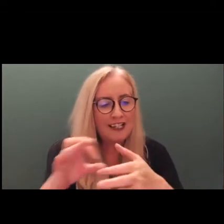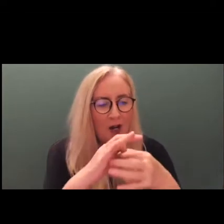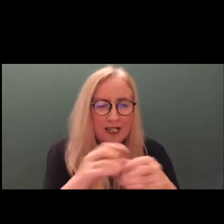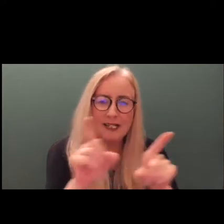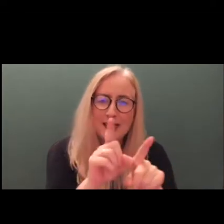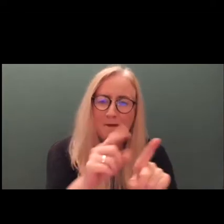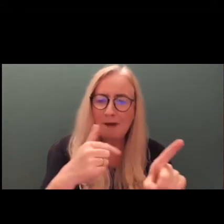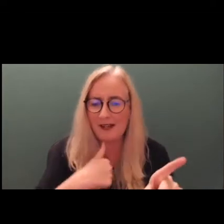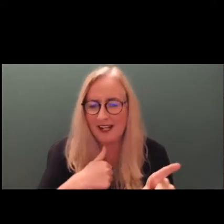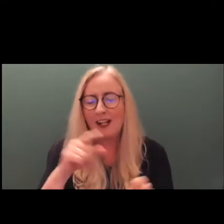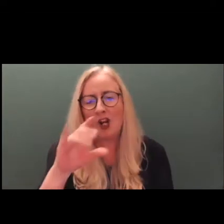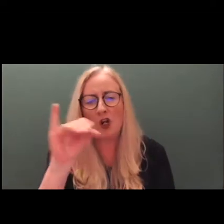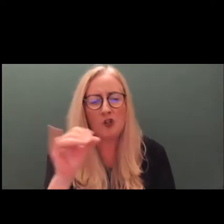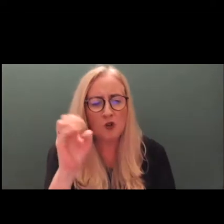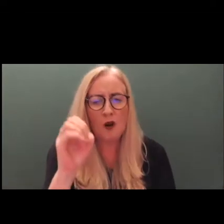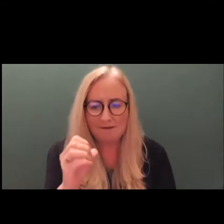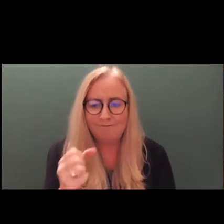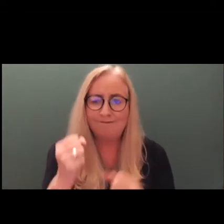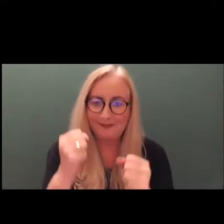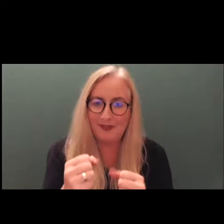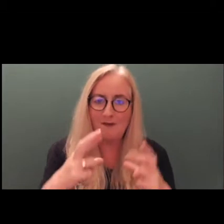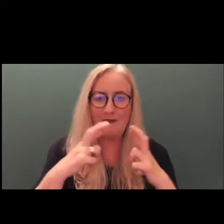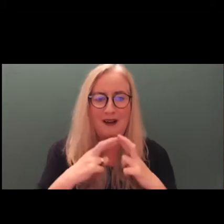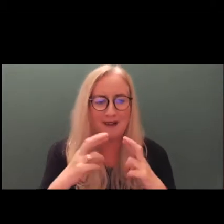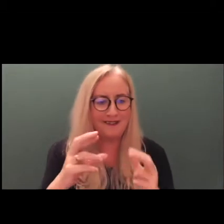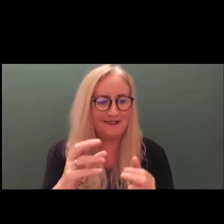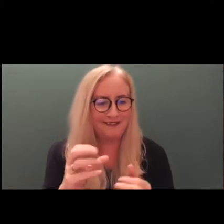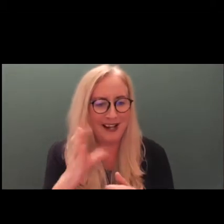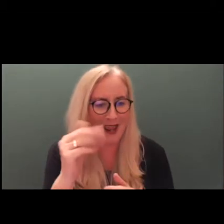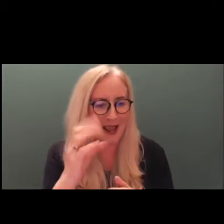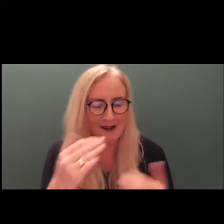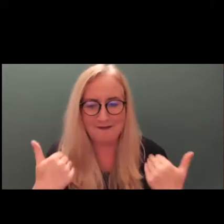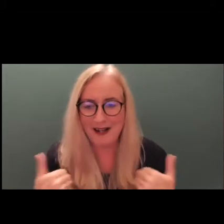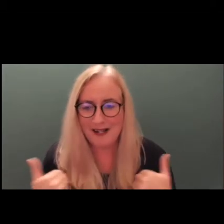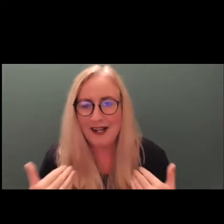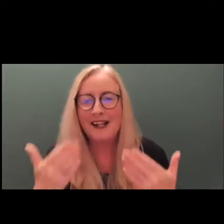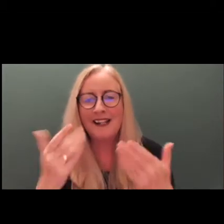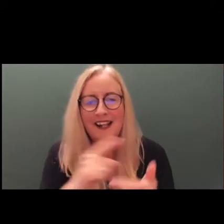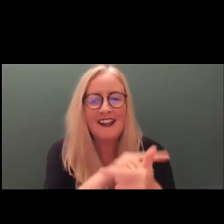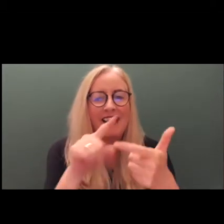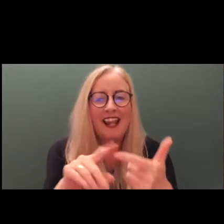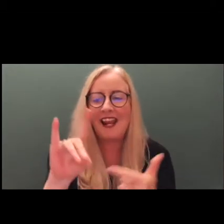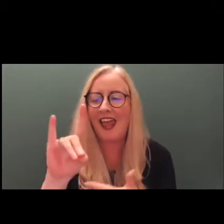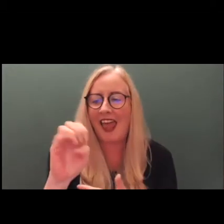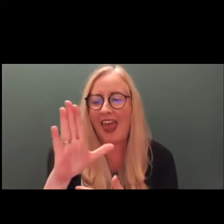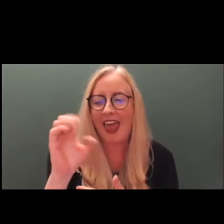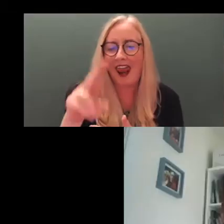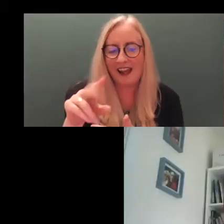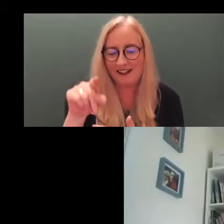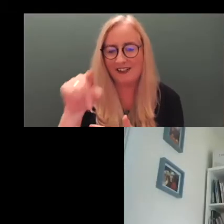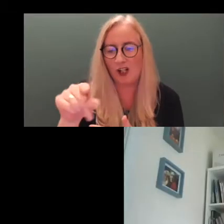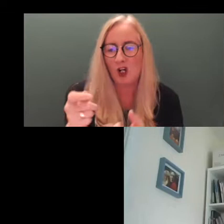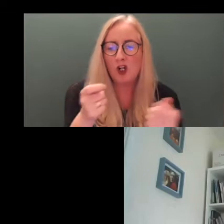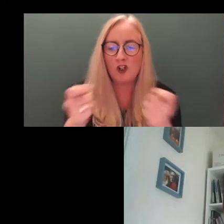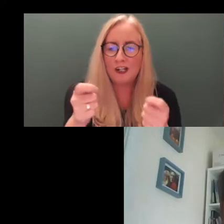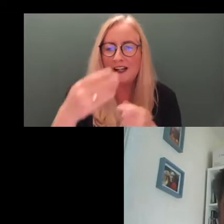Joe is a proud County Clare man. We're then joined by Helen Rashford-Brennan. Helen is the Chair of